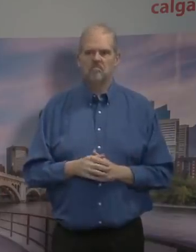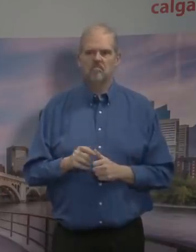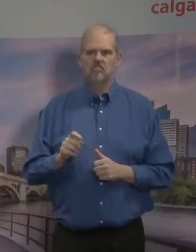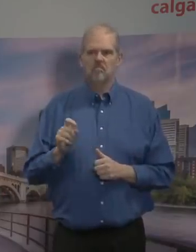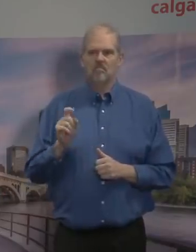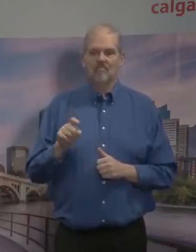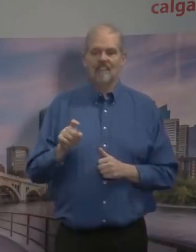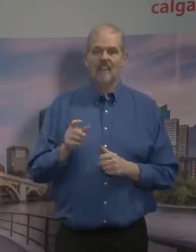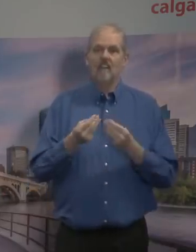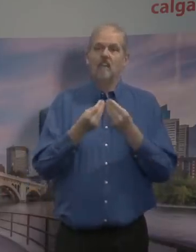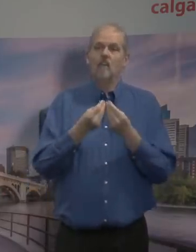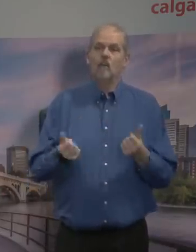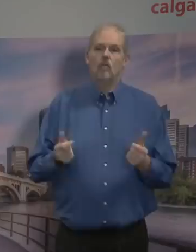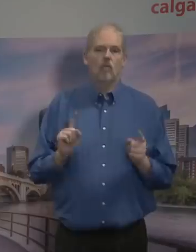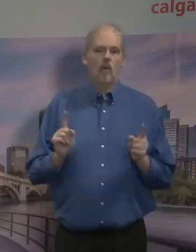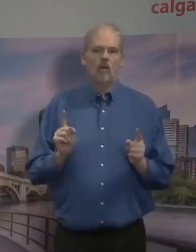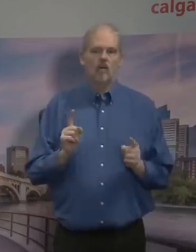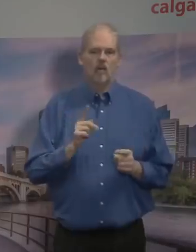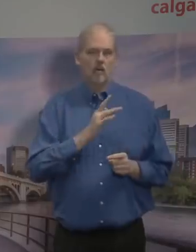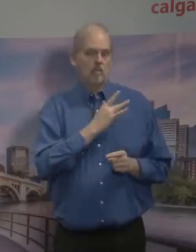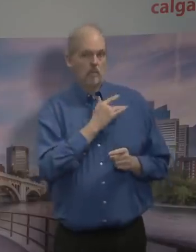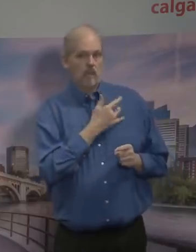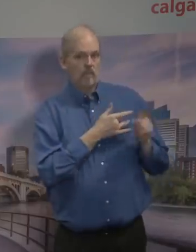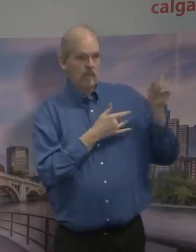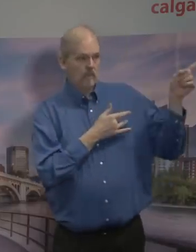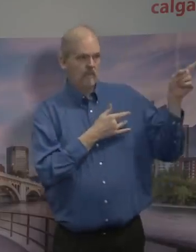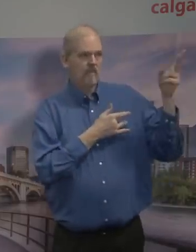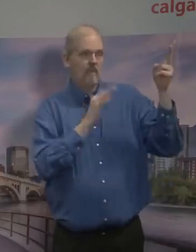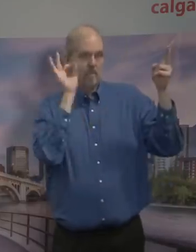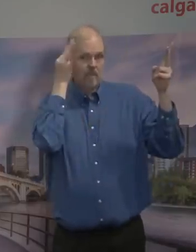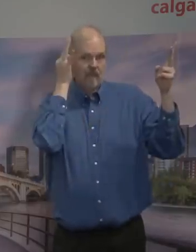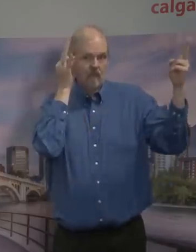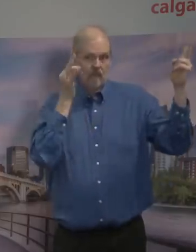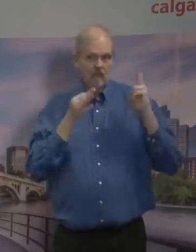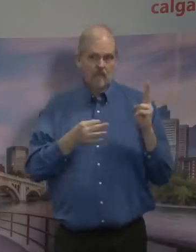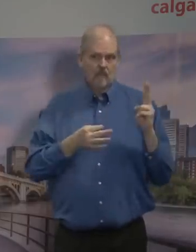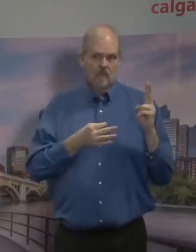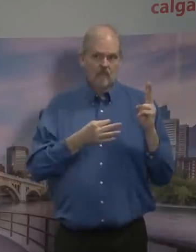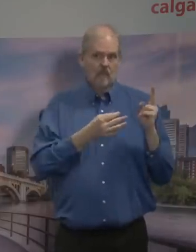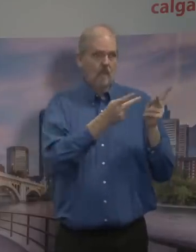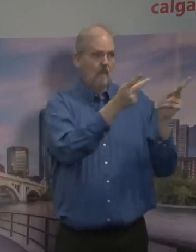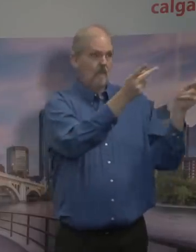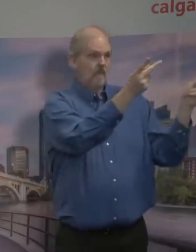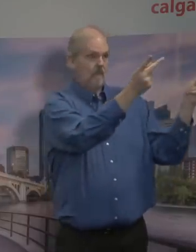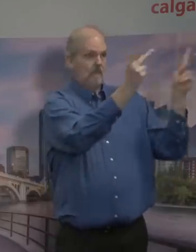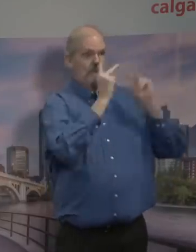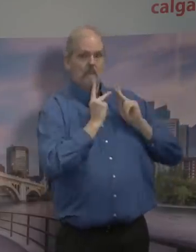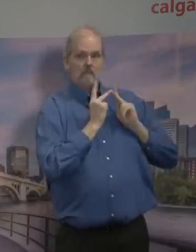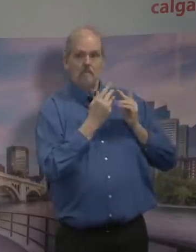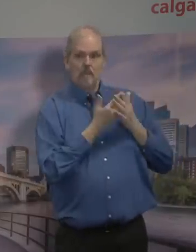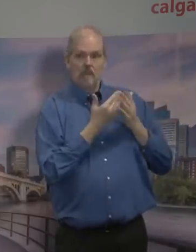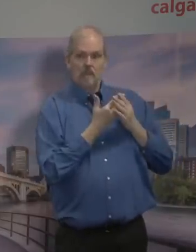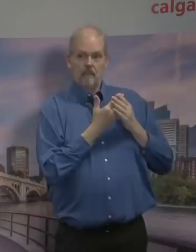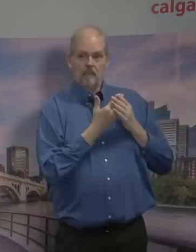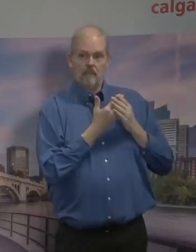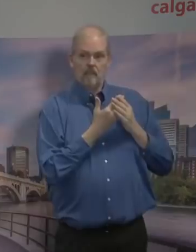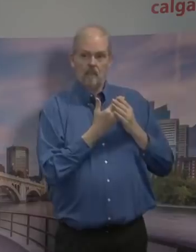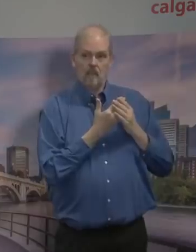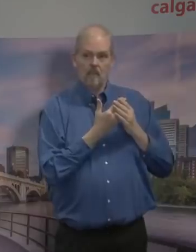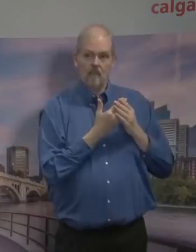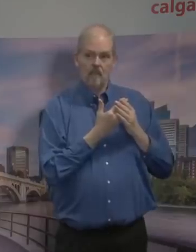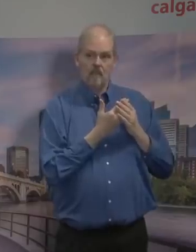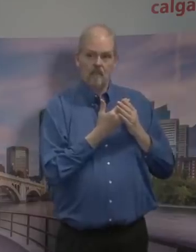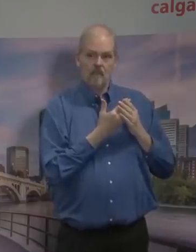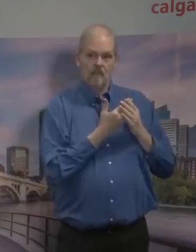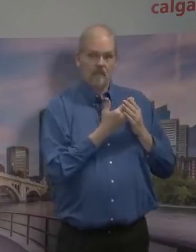provincial governments who have debt capacity and who have the ability to borrow money at incredibly low rates right now basically zero to